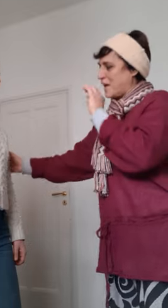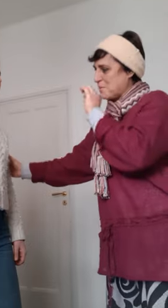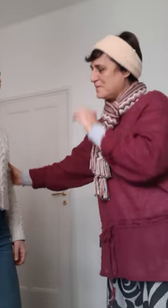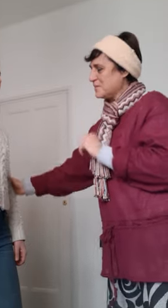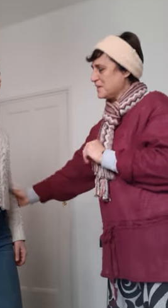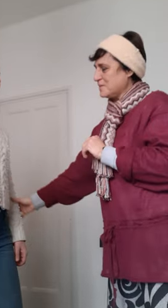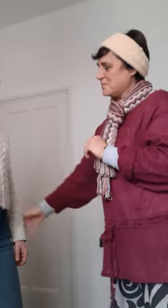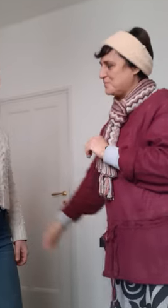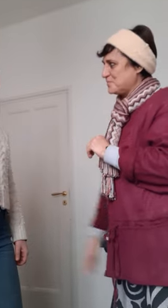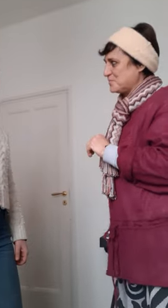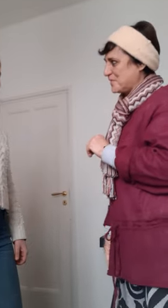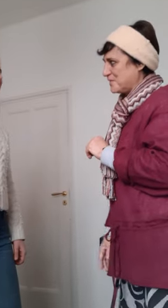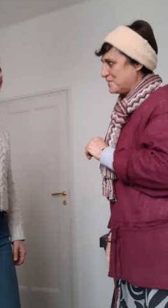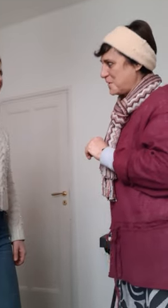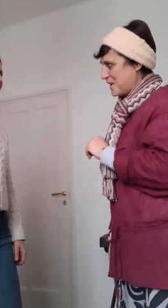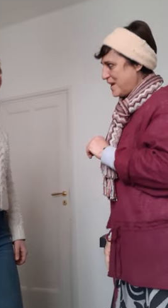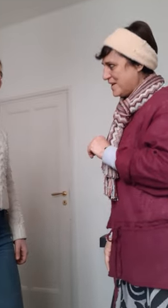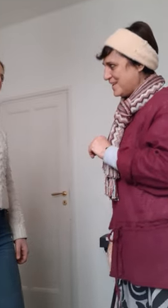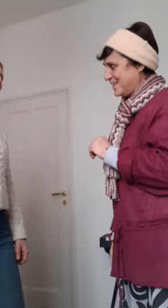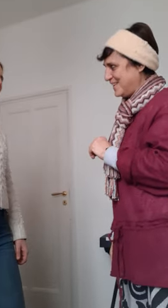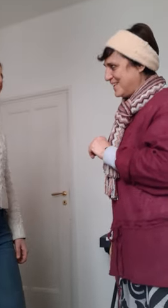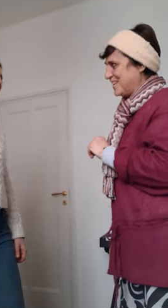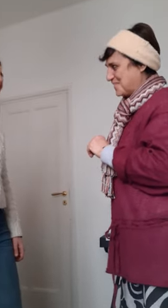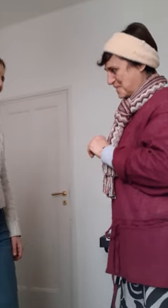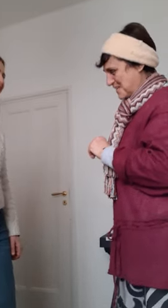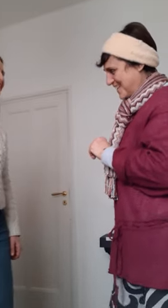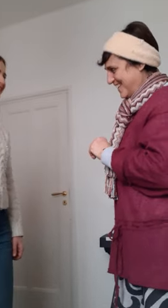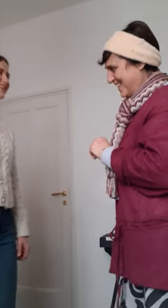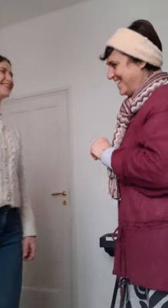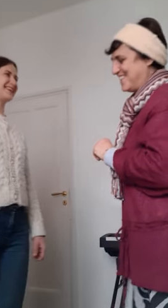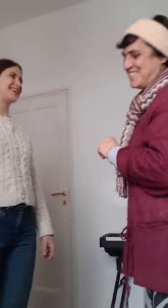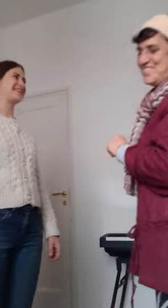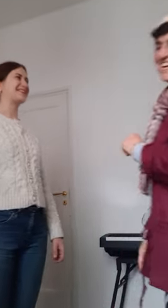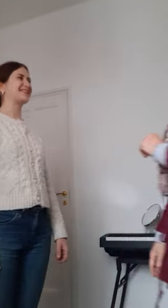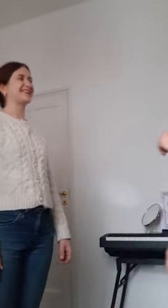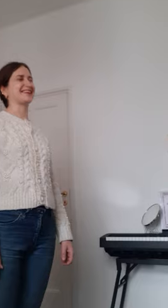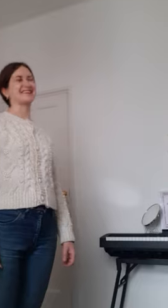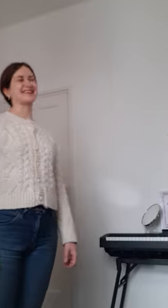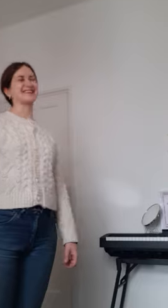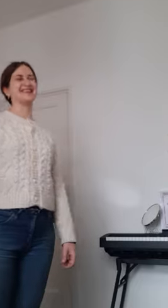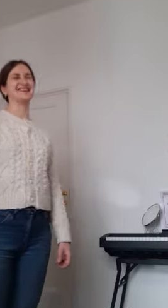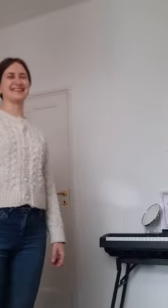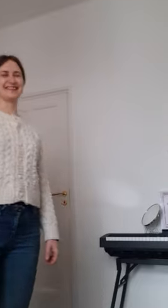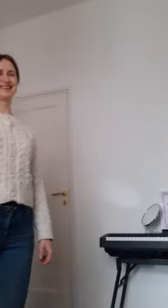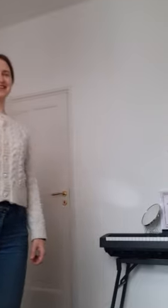a bit every day yes okay yeah thank you super